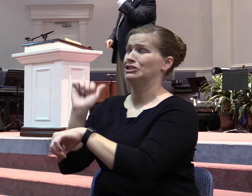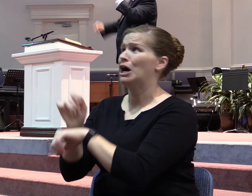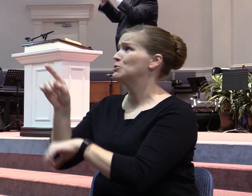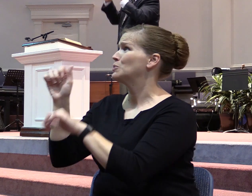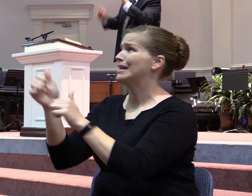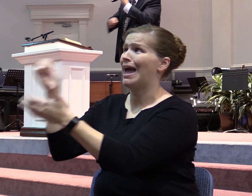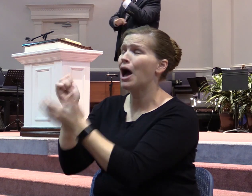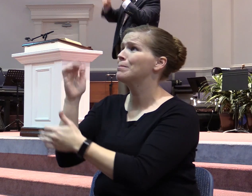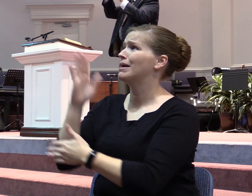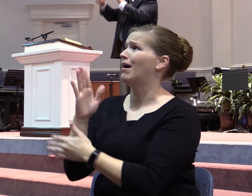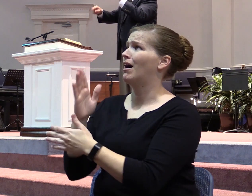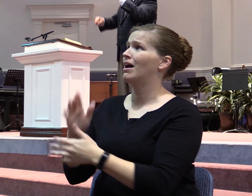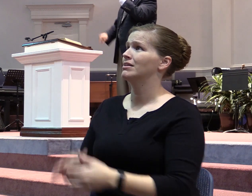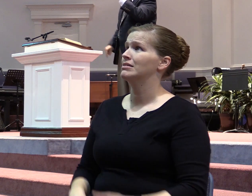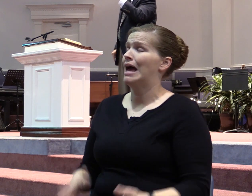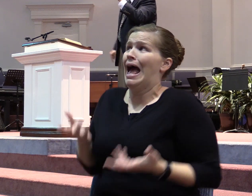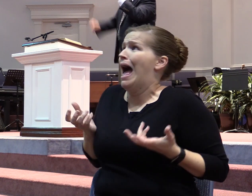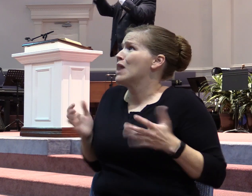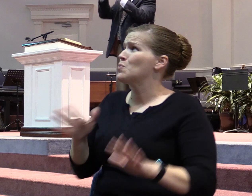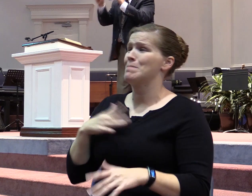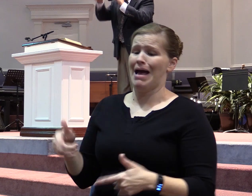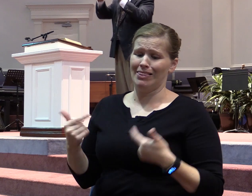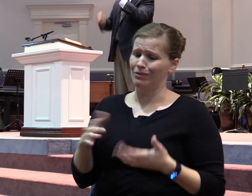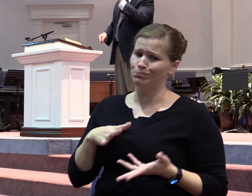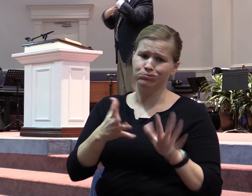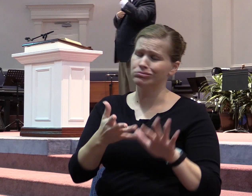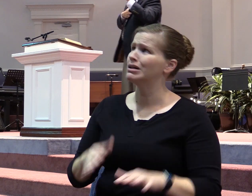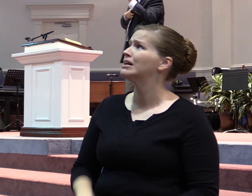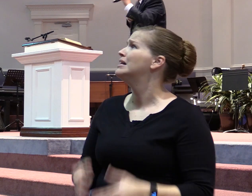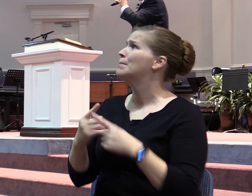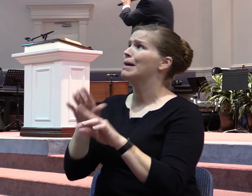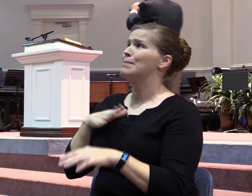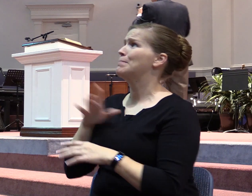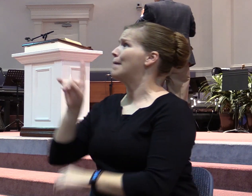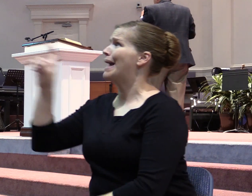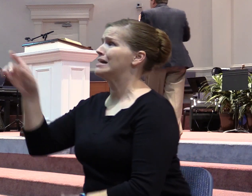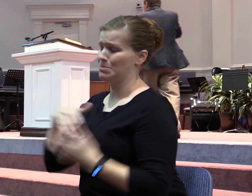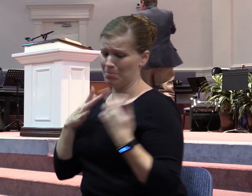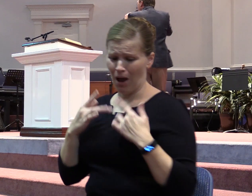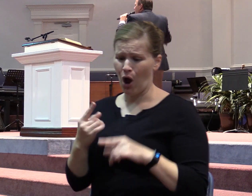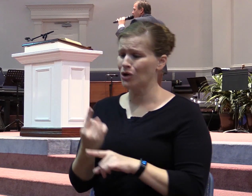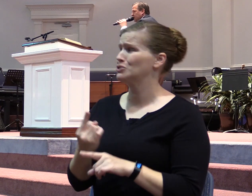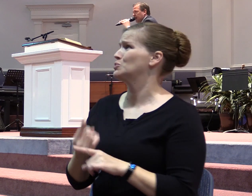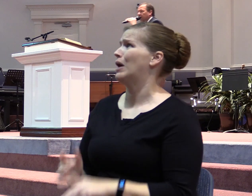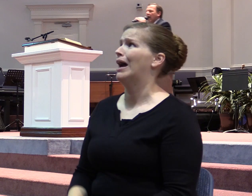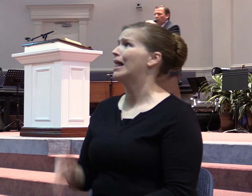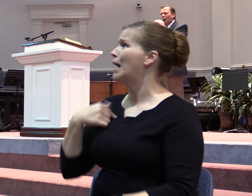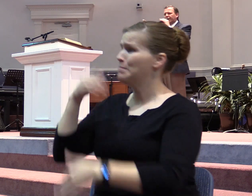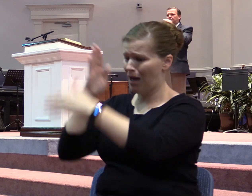God. You can deliver me. I don't want it to happen like this, but I'm asking you. My heart's clean. And my heart, I don't care about to humble myself and work in a